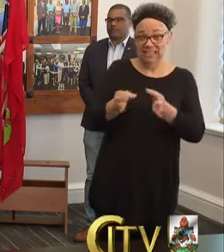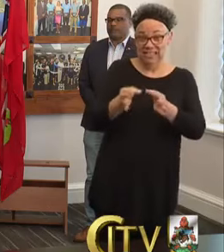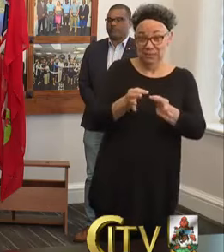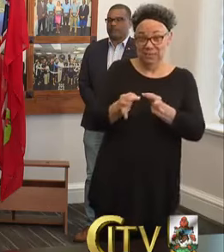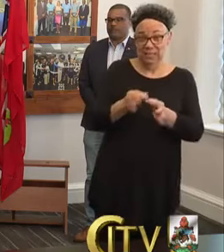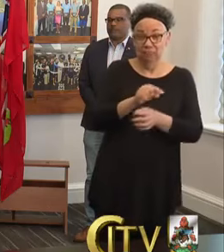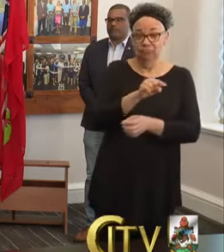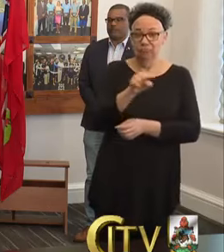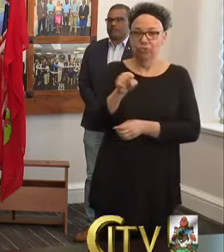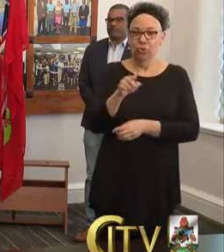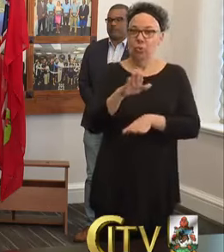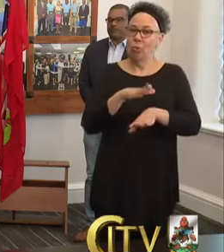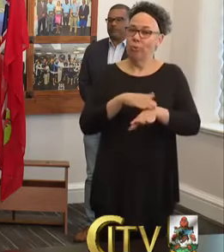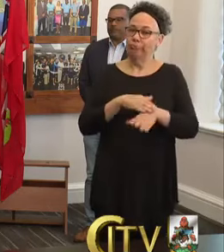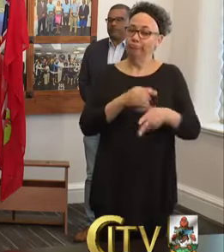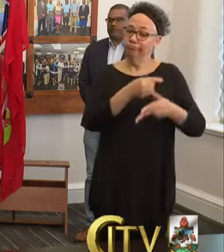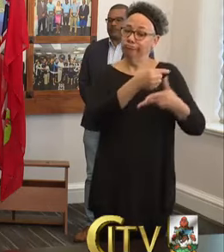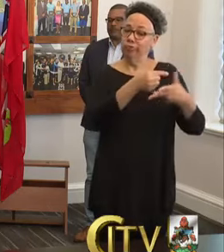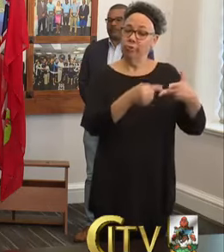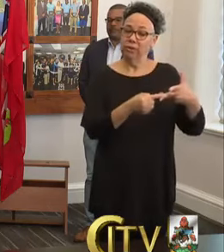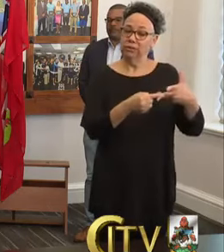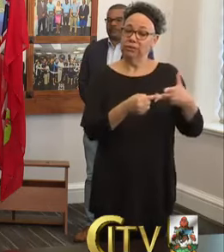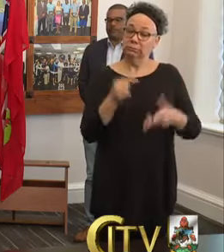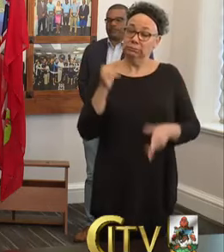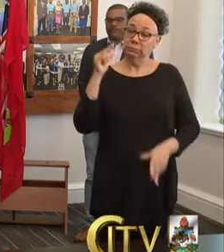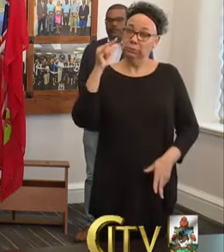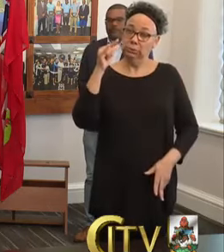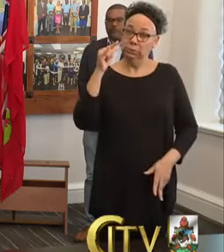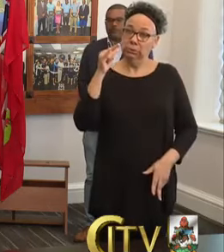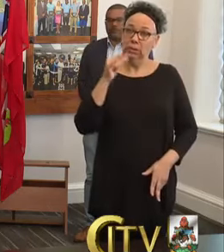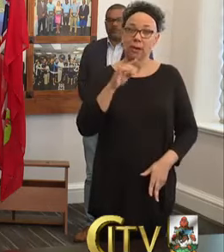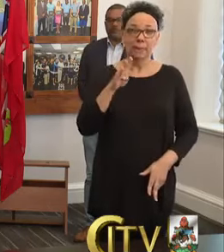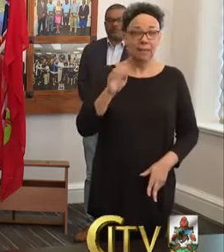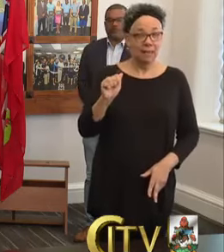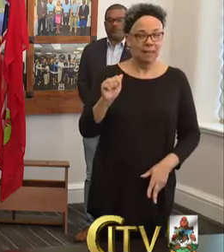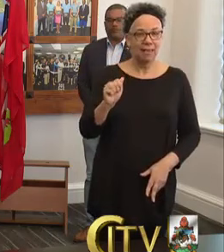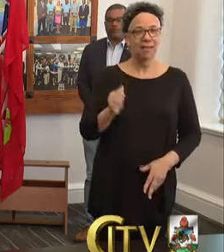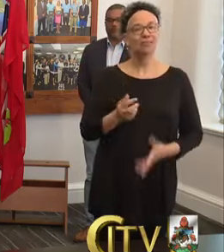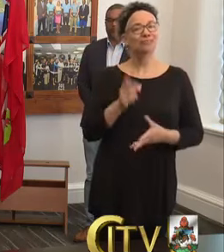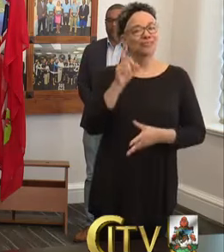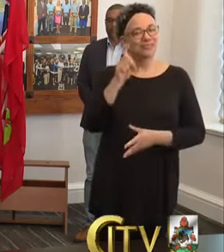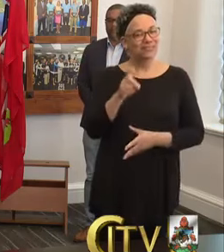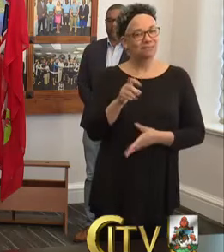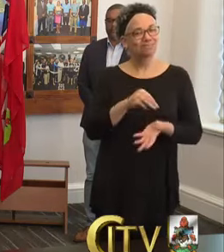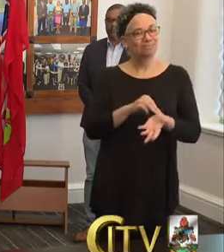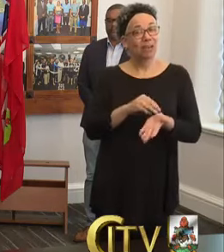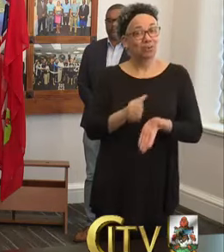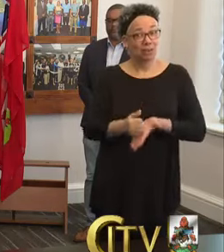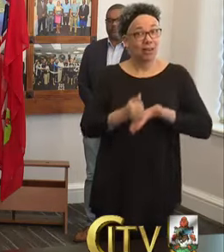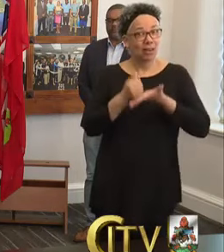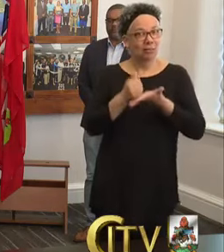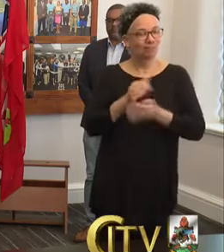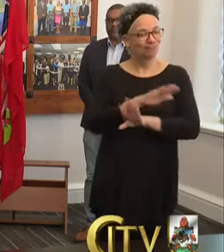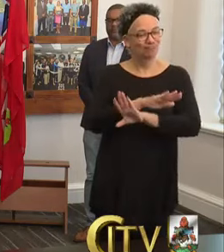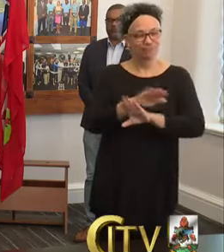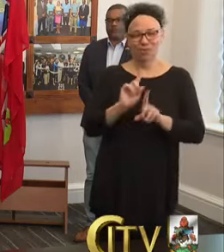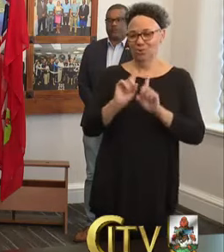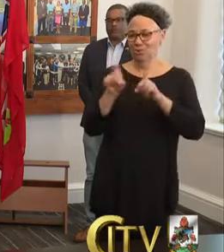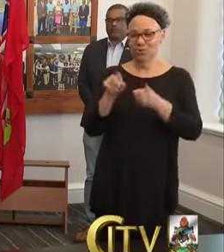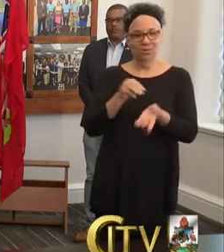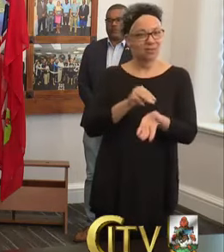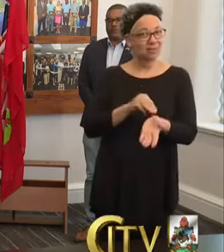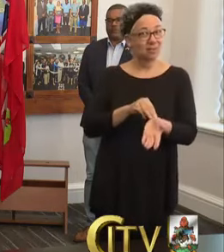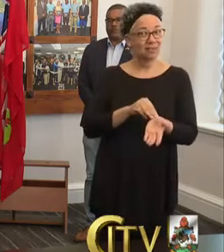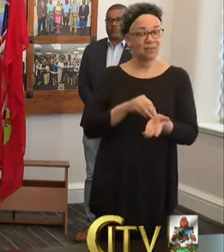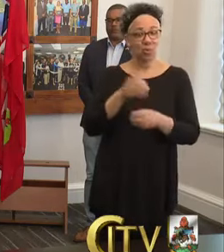one of the aforementioned British Airways flights and that you would like medical guidance. Do not go to your doctor's office or the